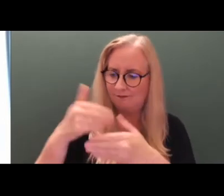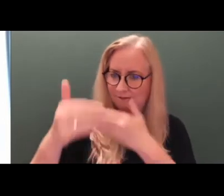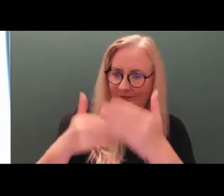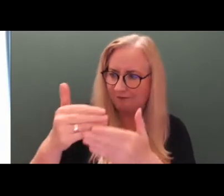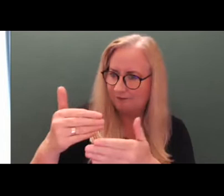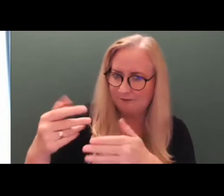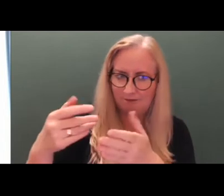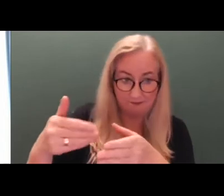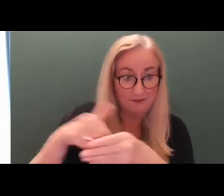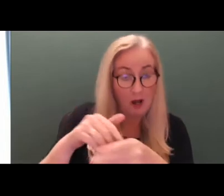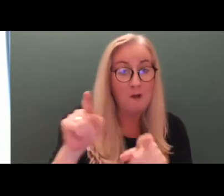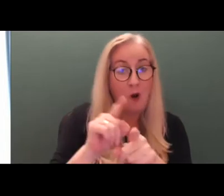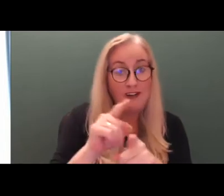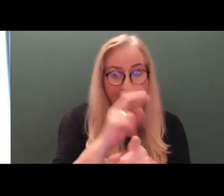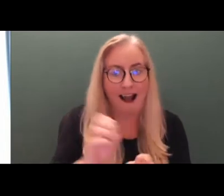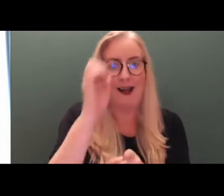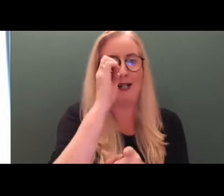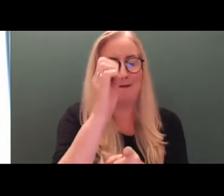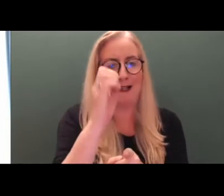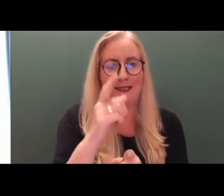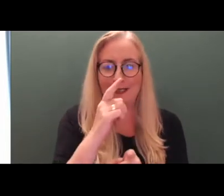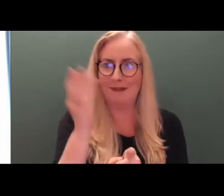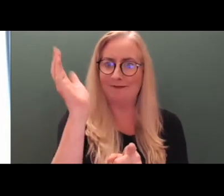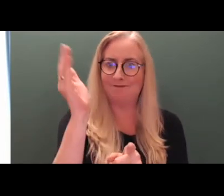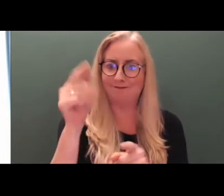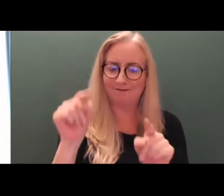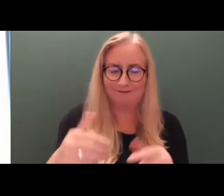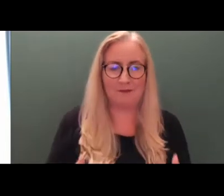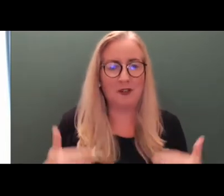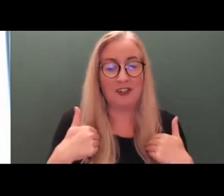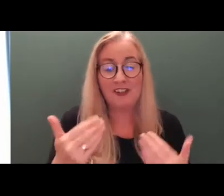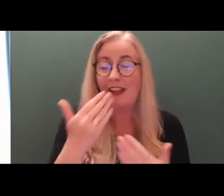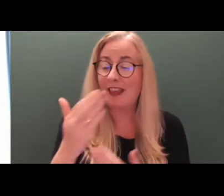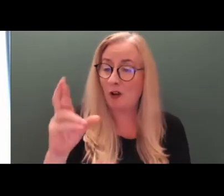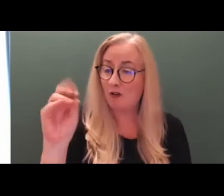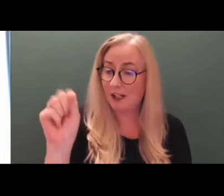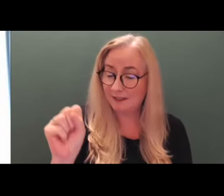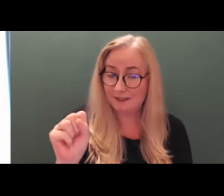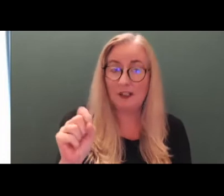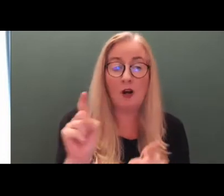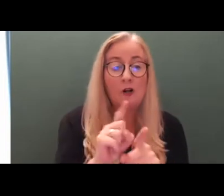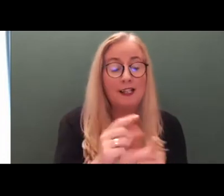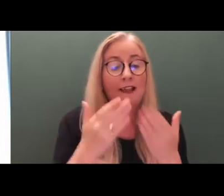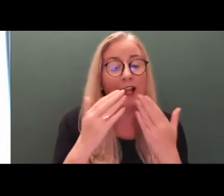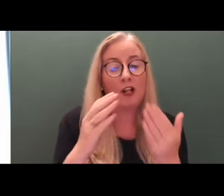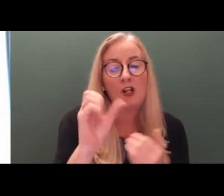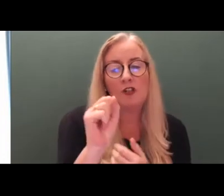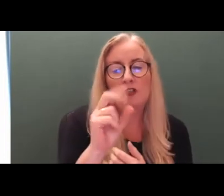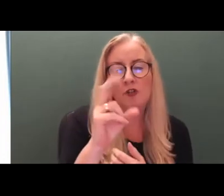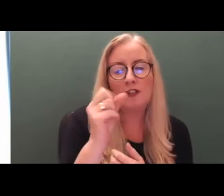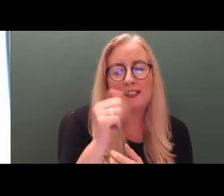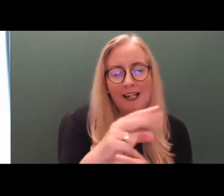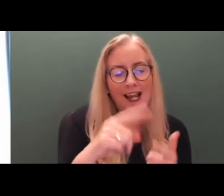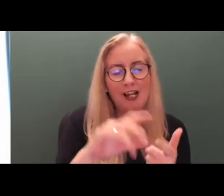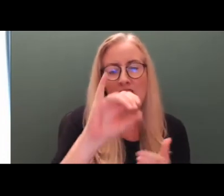for taking on an unexpected speaking role this morning. Thank you, Roz. And a huge thank you to Susan Kennefic and Janelle